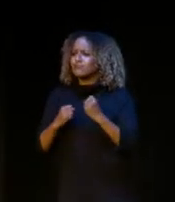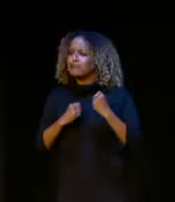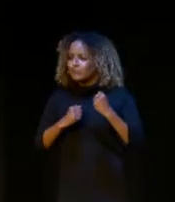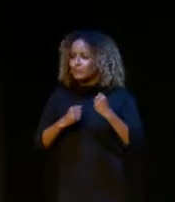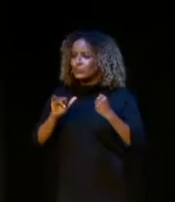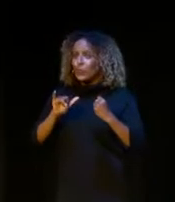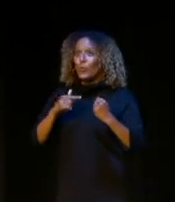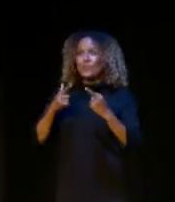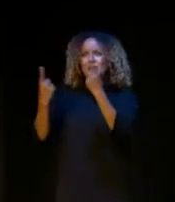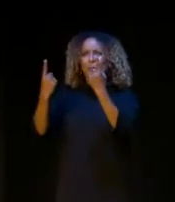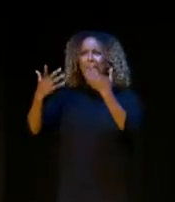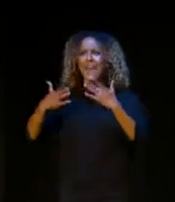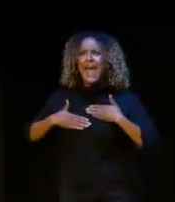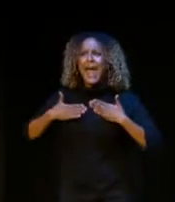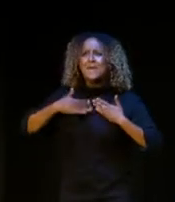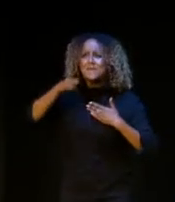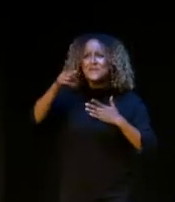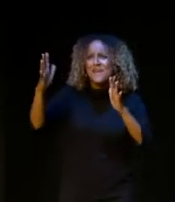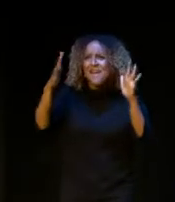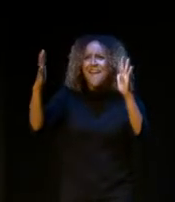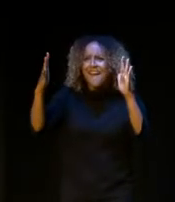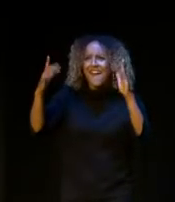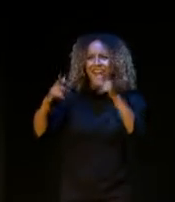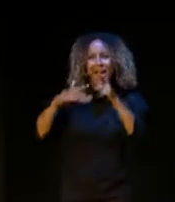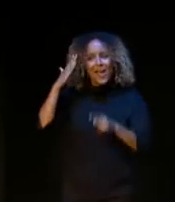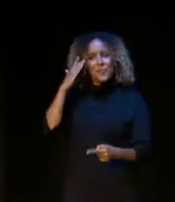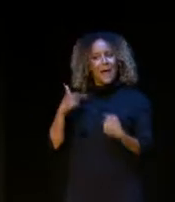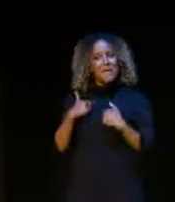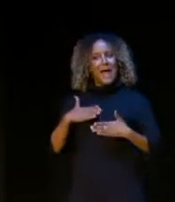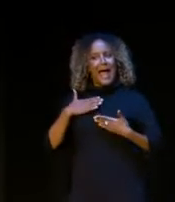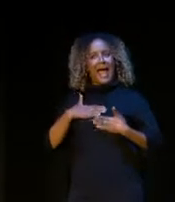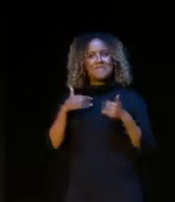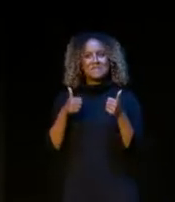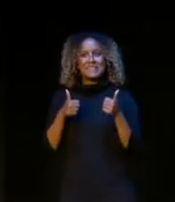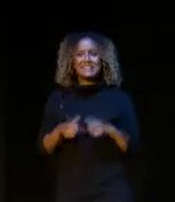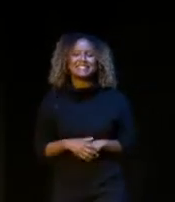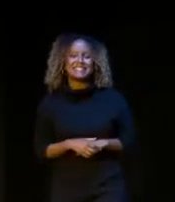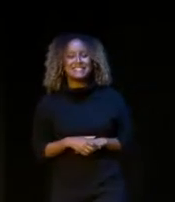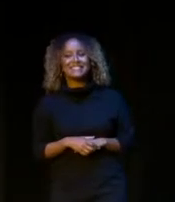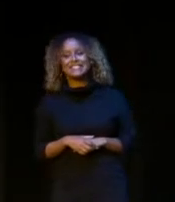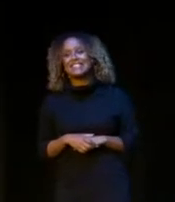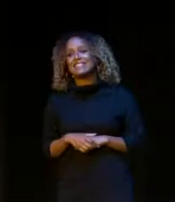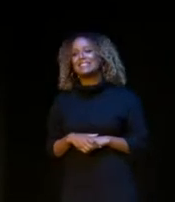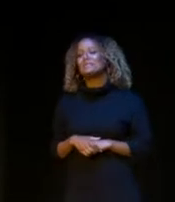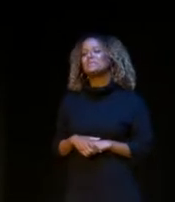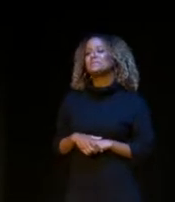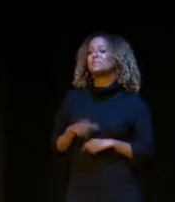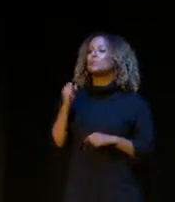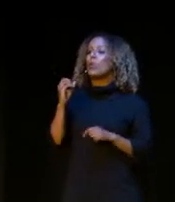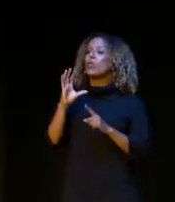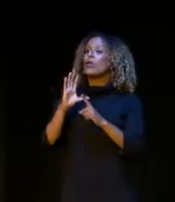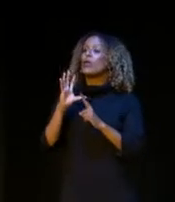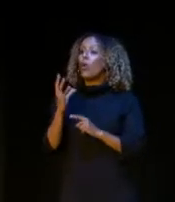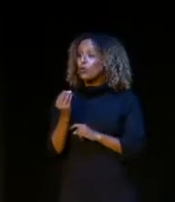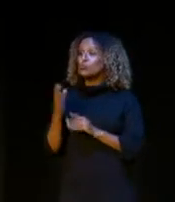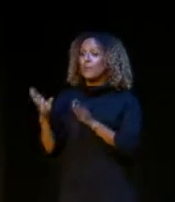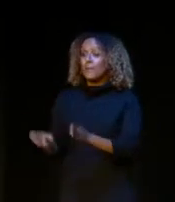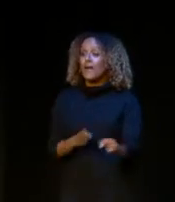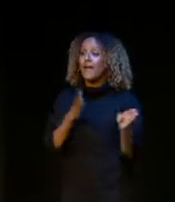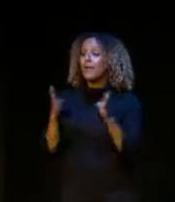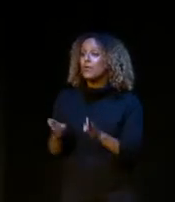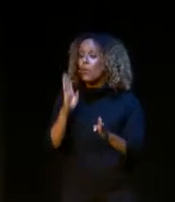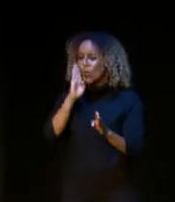somebody's happy about that? Good. I know I'm happy about it. And the cultural plan